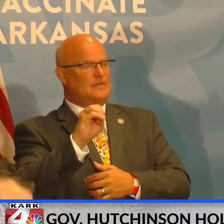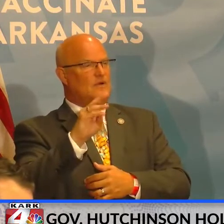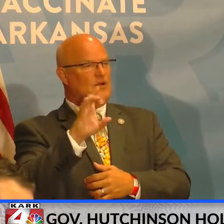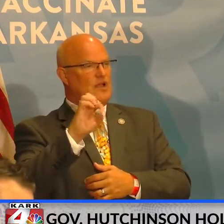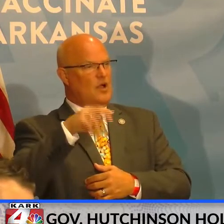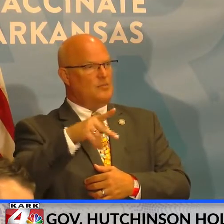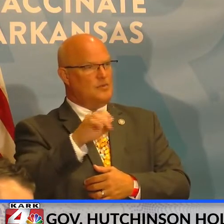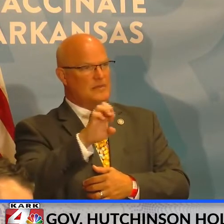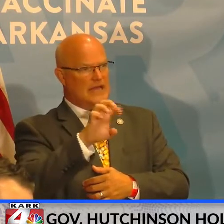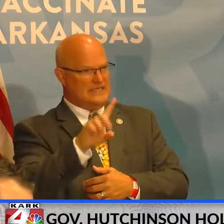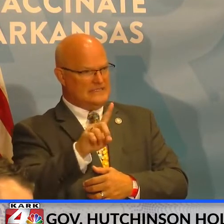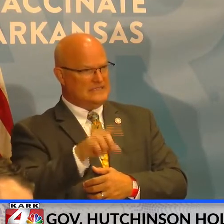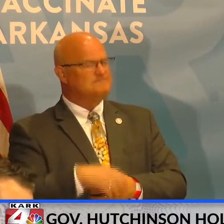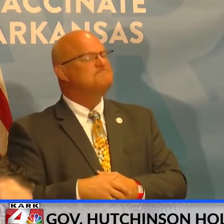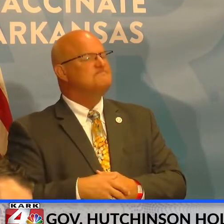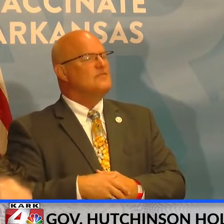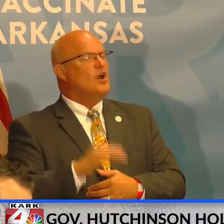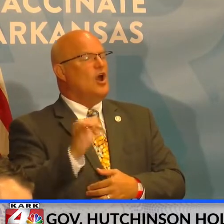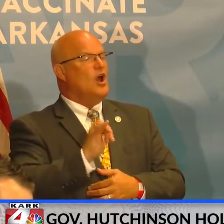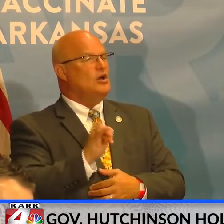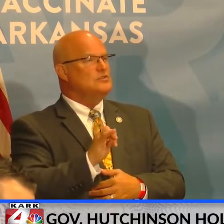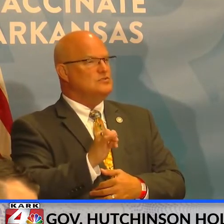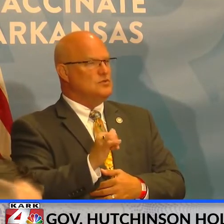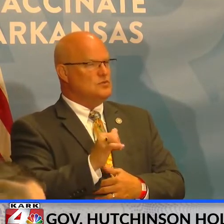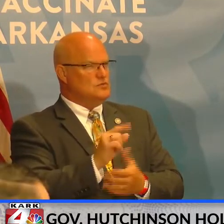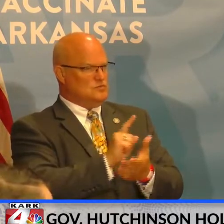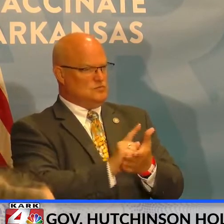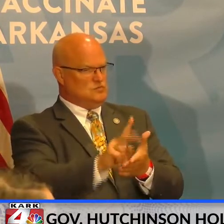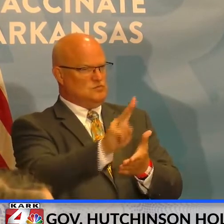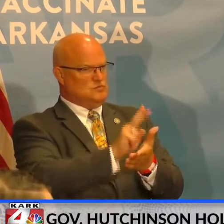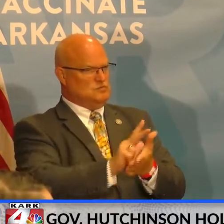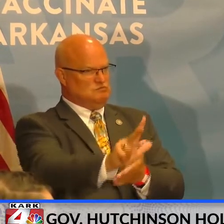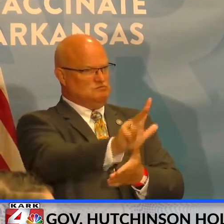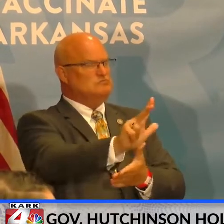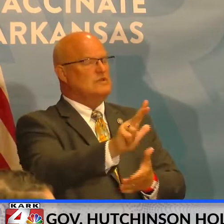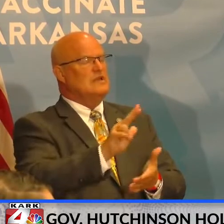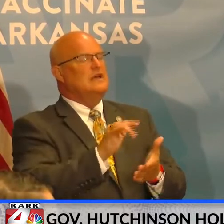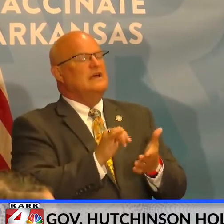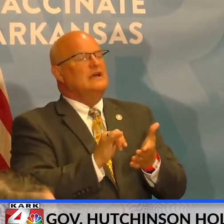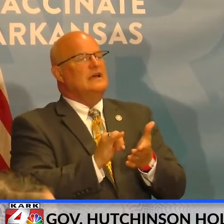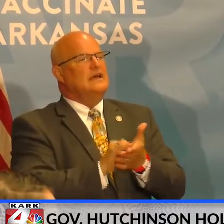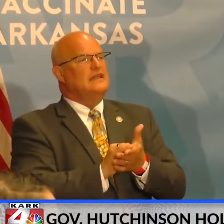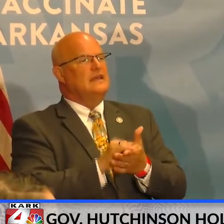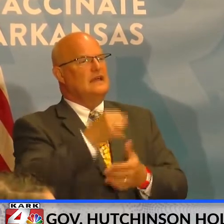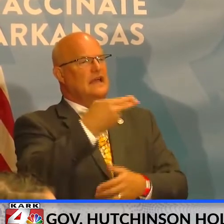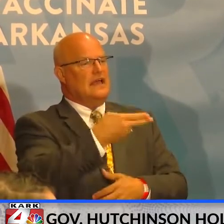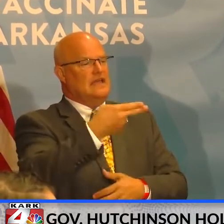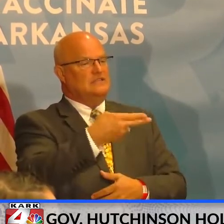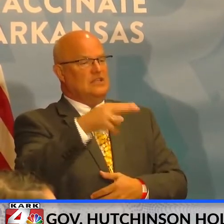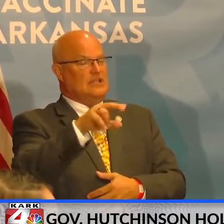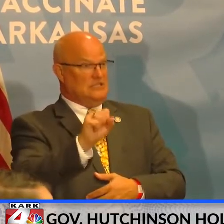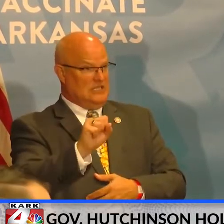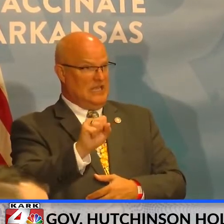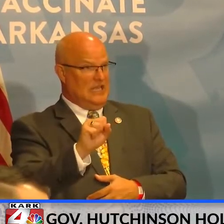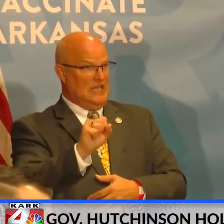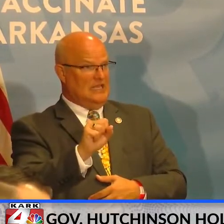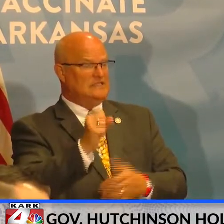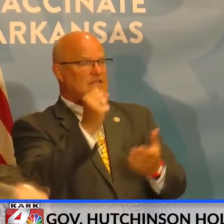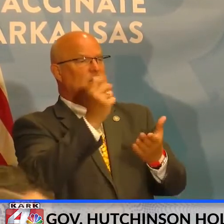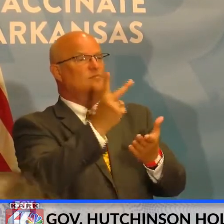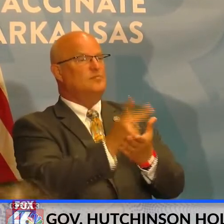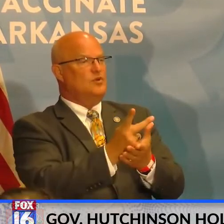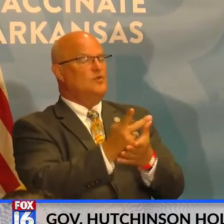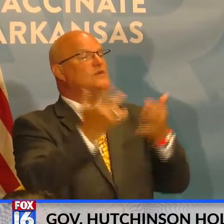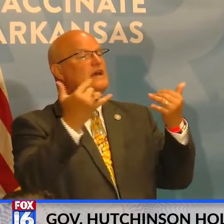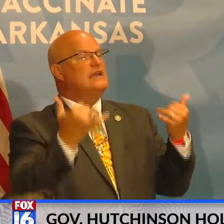know that in coming weeks, the HHS is approved and